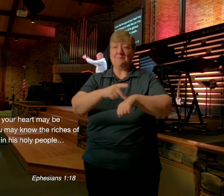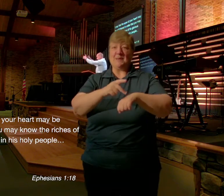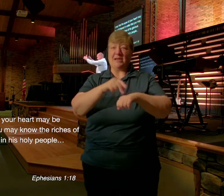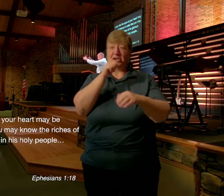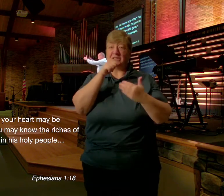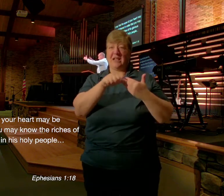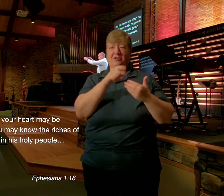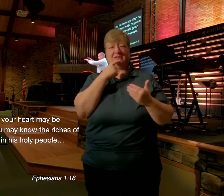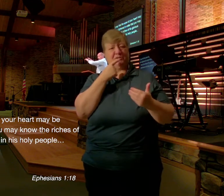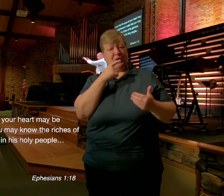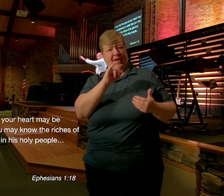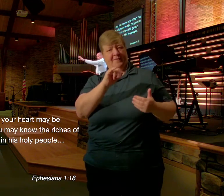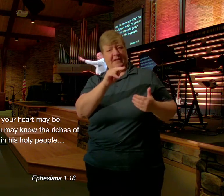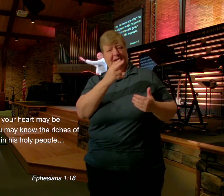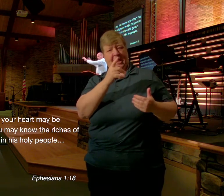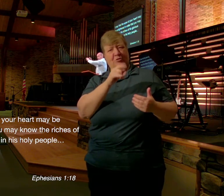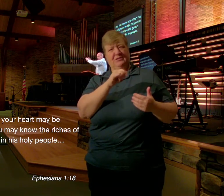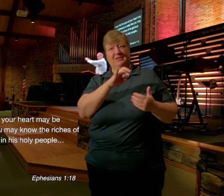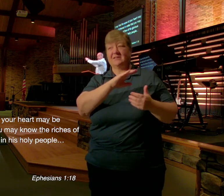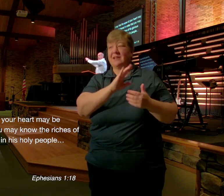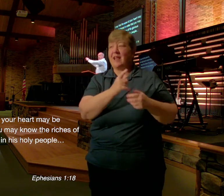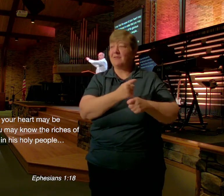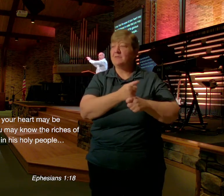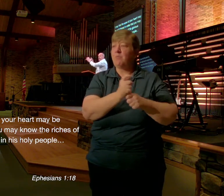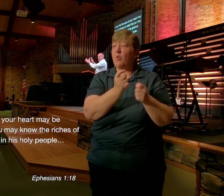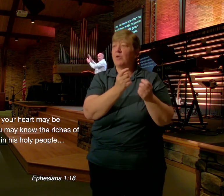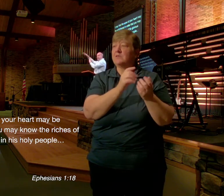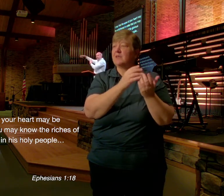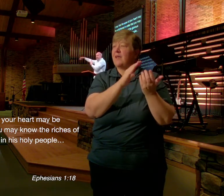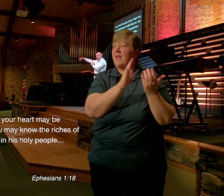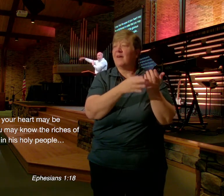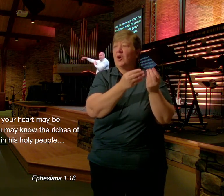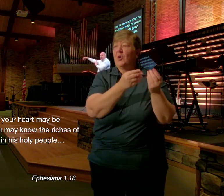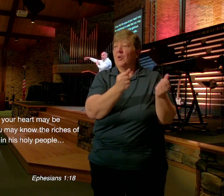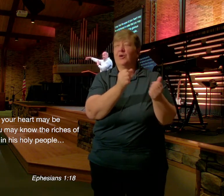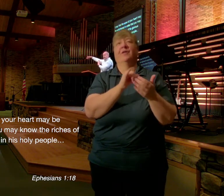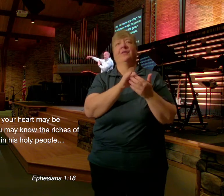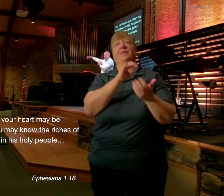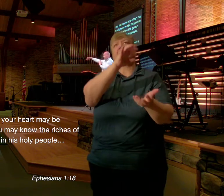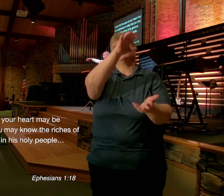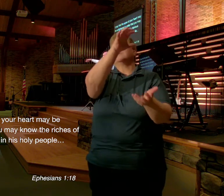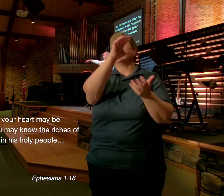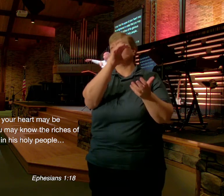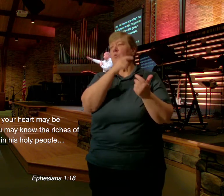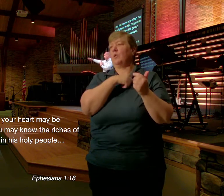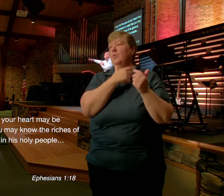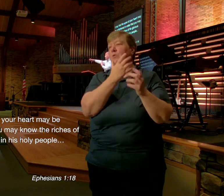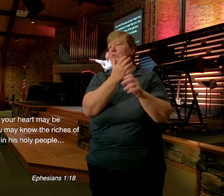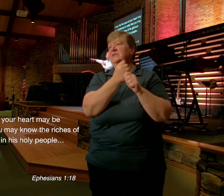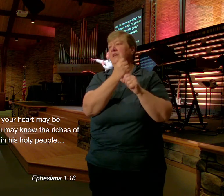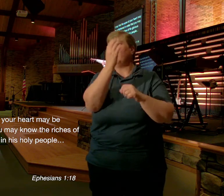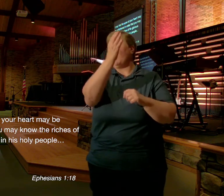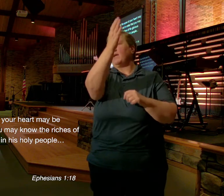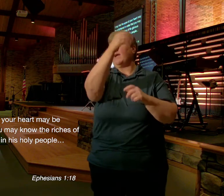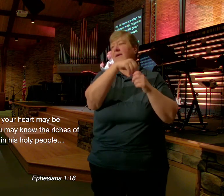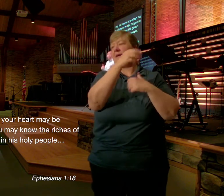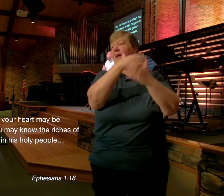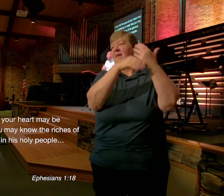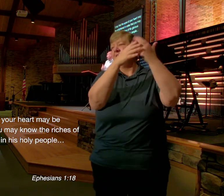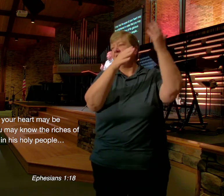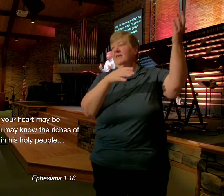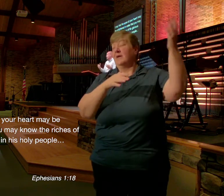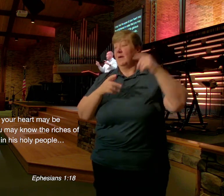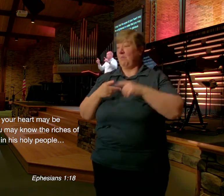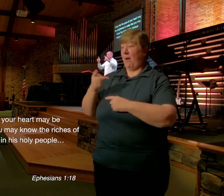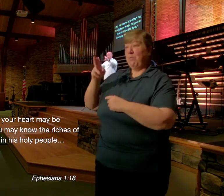Have this Inheritance That never Spoils or Fades That's the Inheritance That we Get to Receive One Day In Heaven But paul